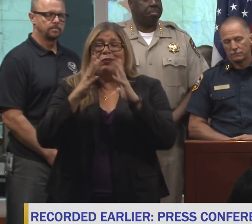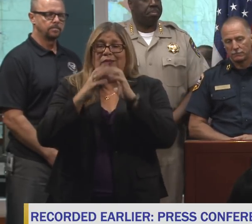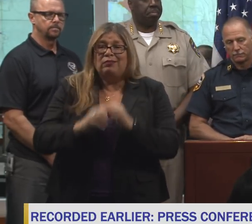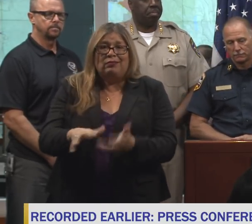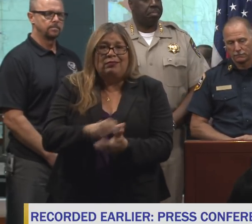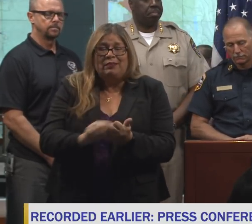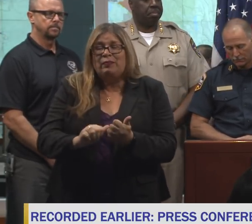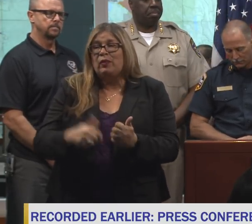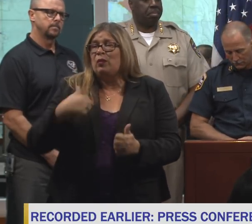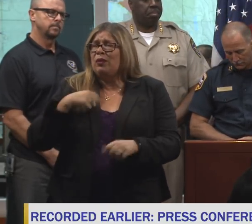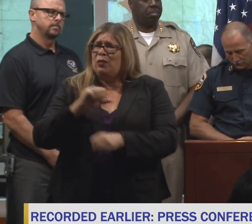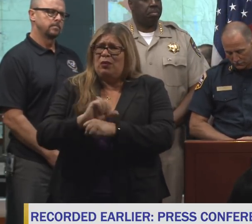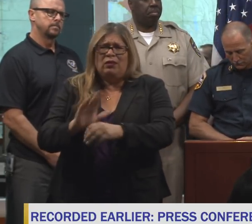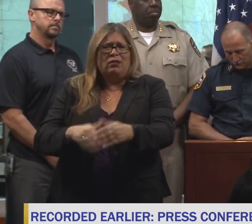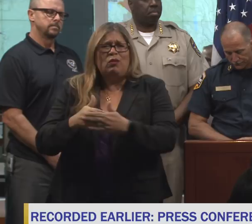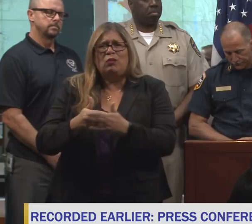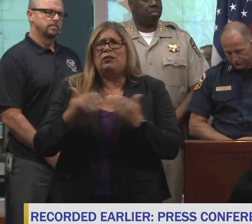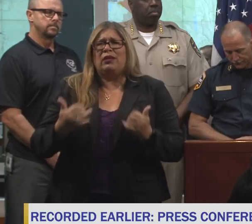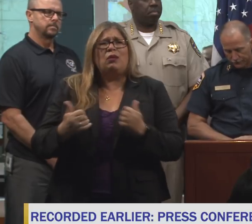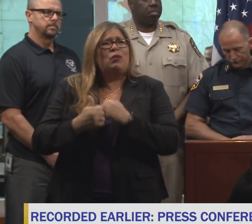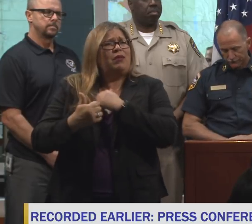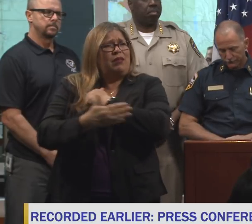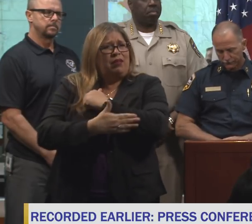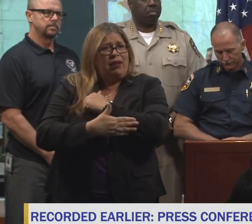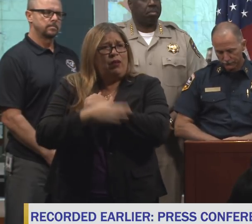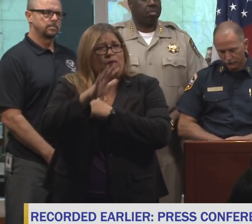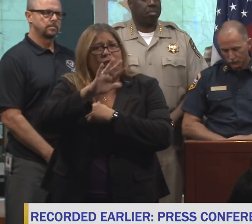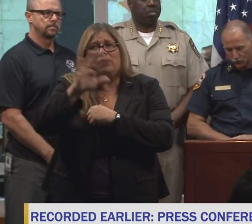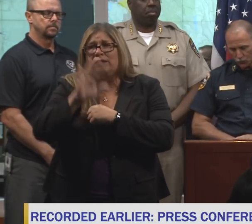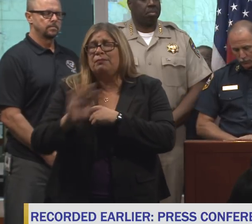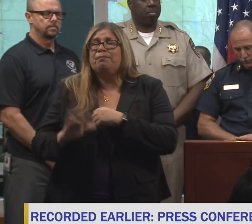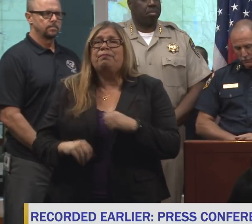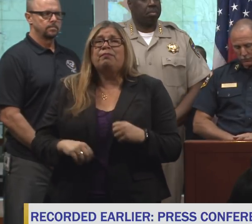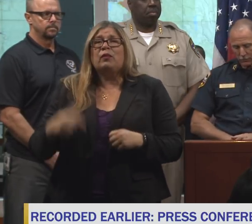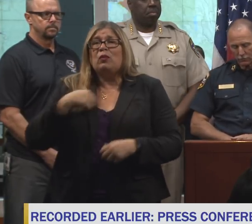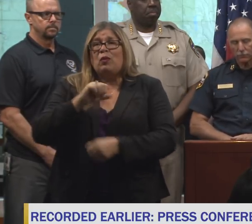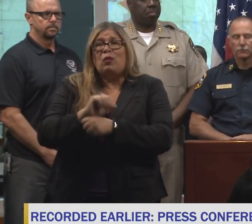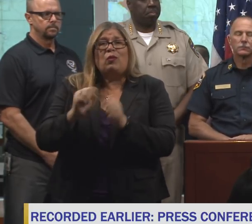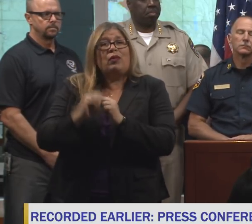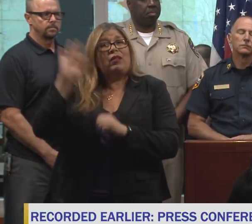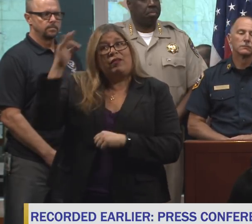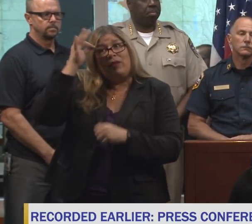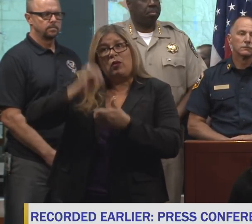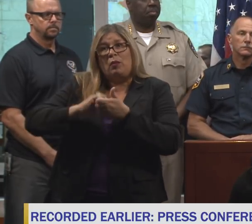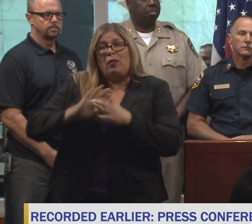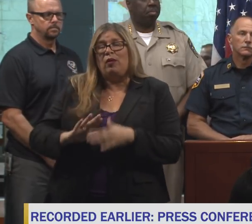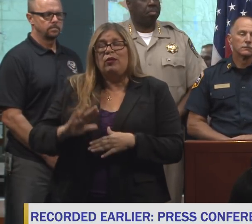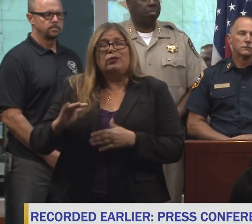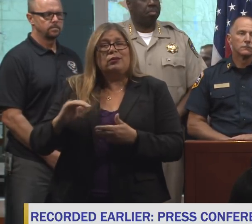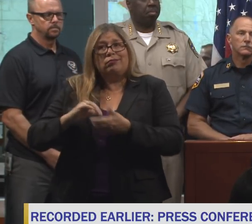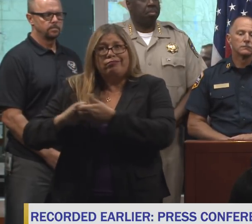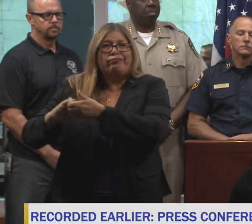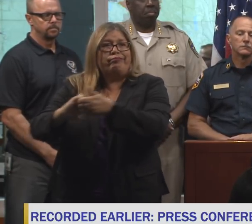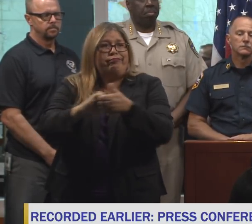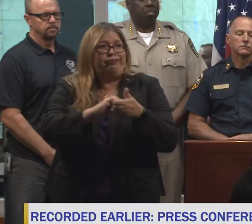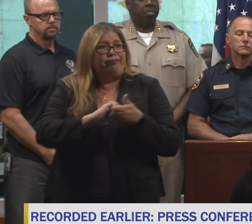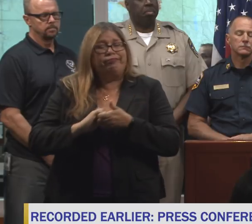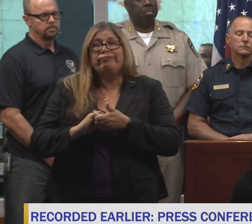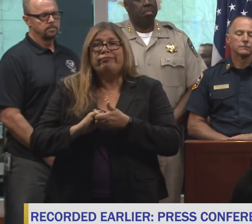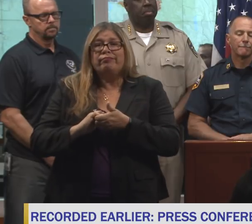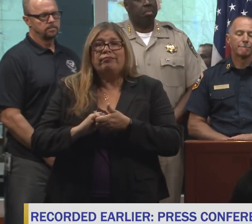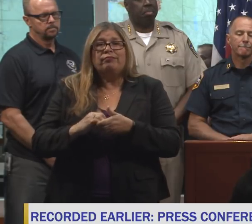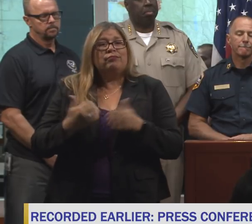counties that have had this loss, and we're working with our federal partners as well in being able to